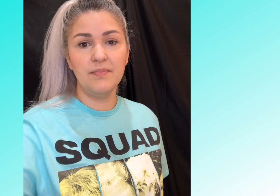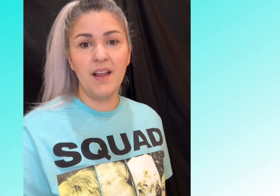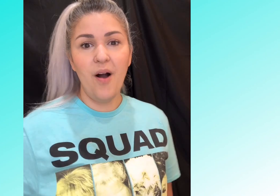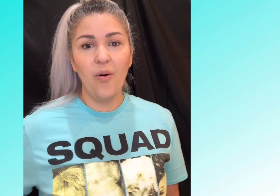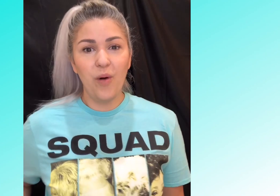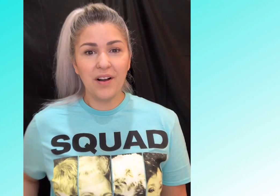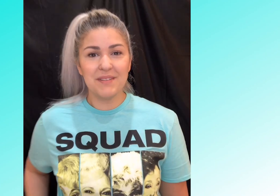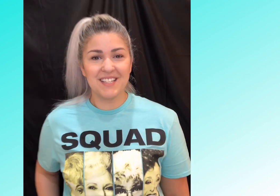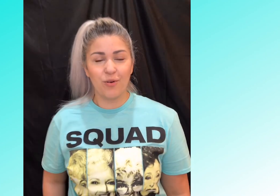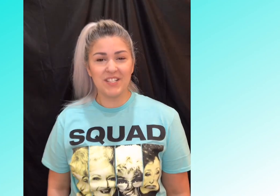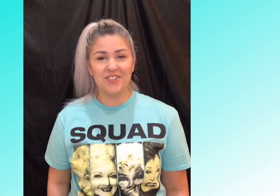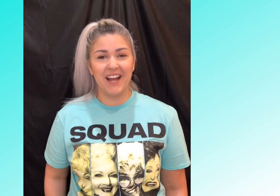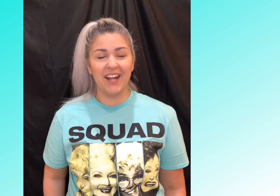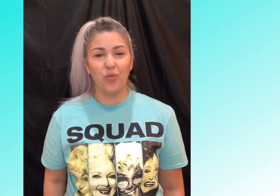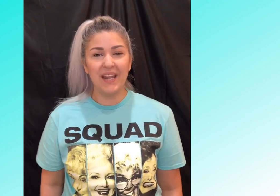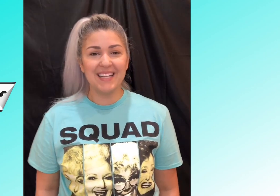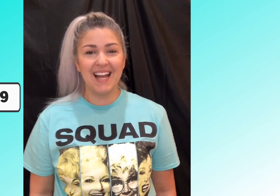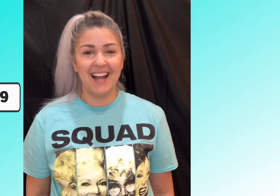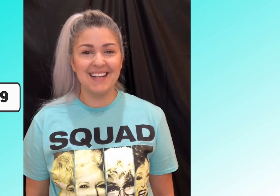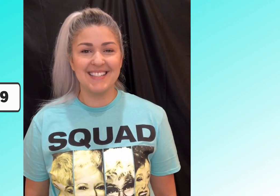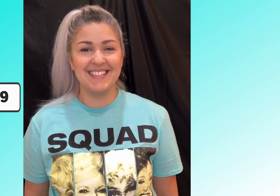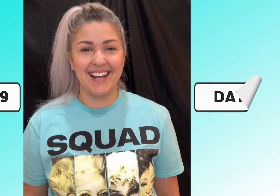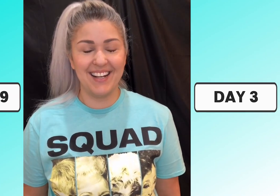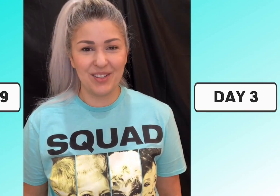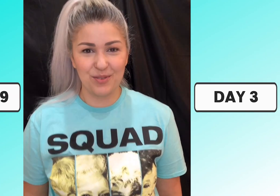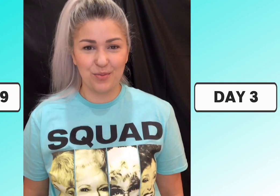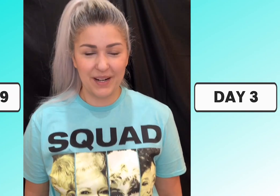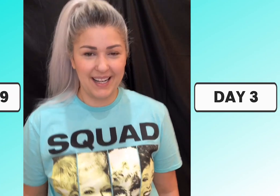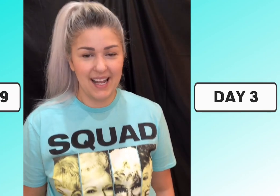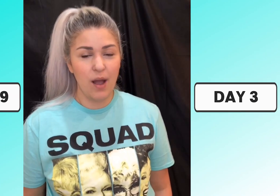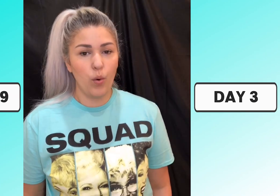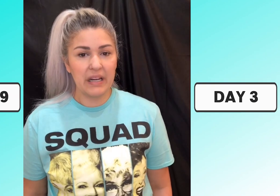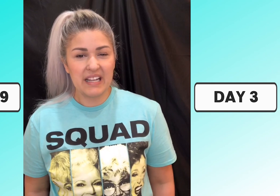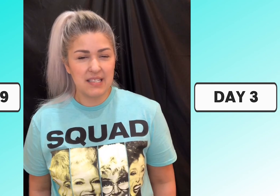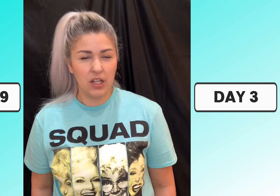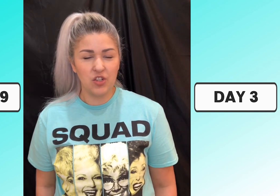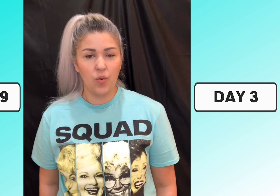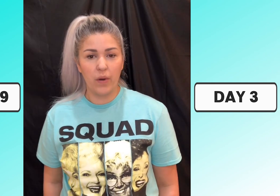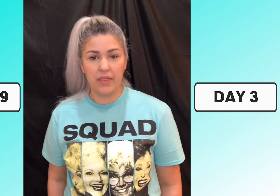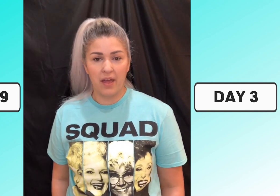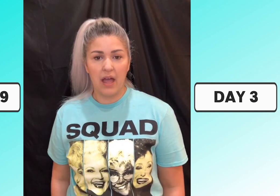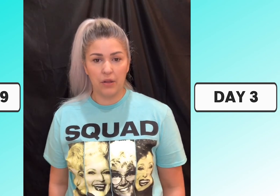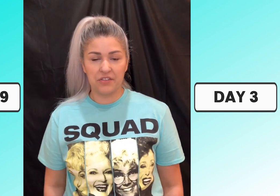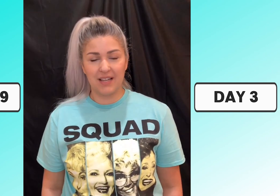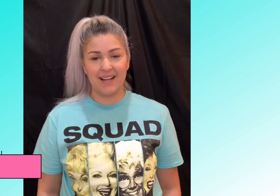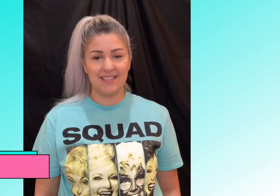welcome to sequestered signing week nine day three we're going to continue with health signs